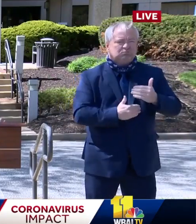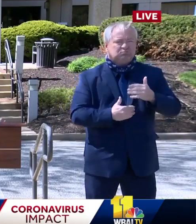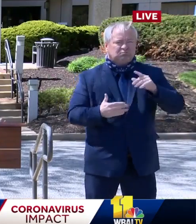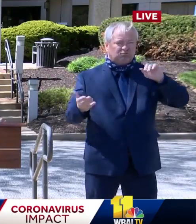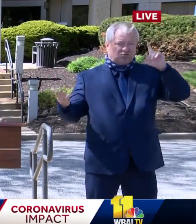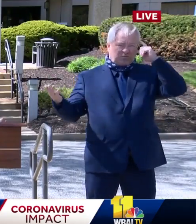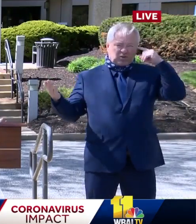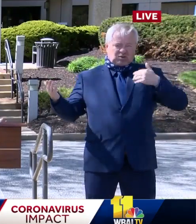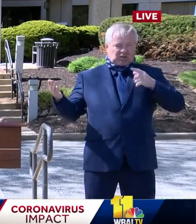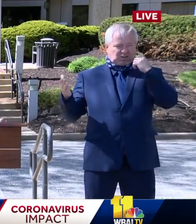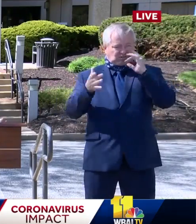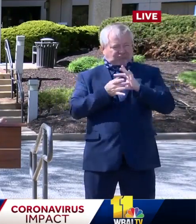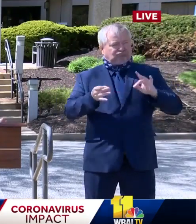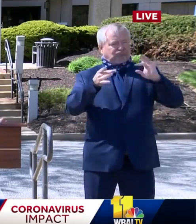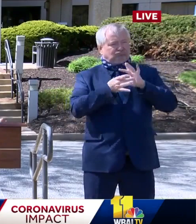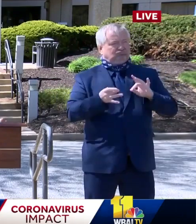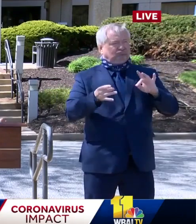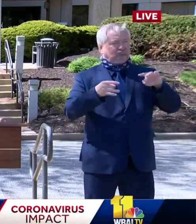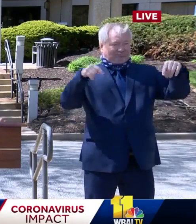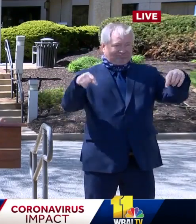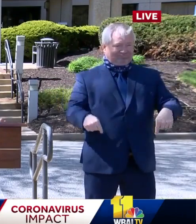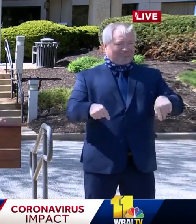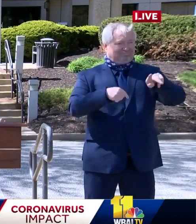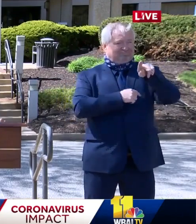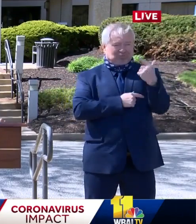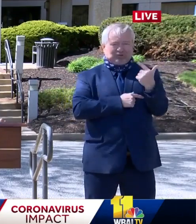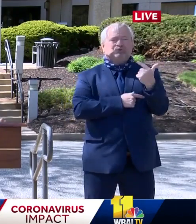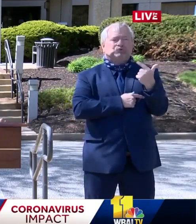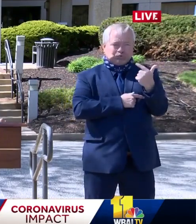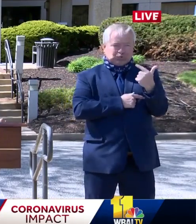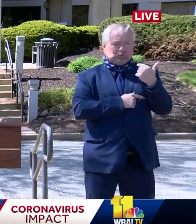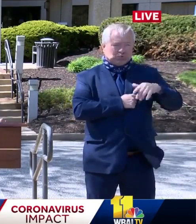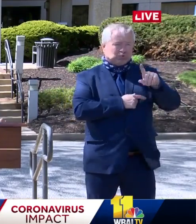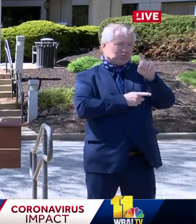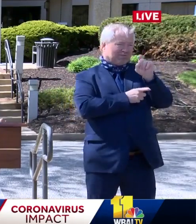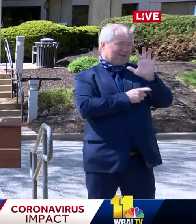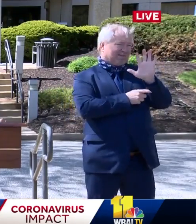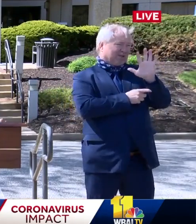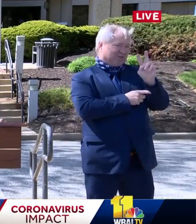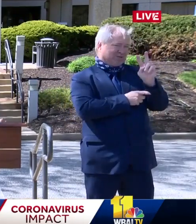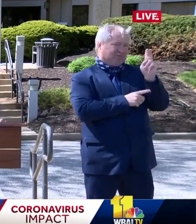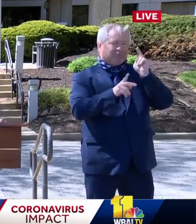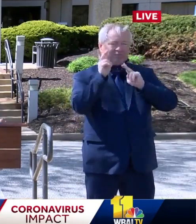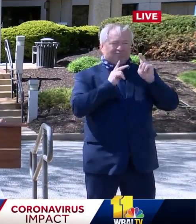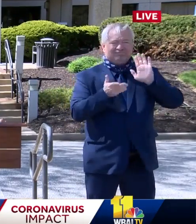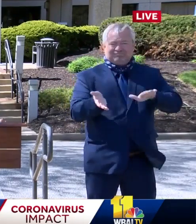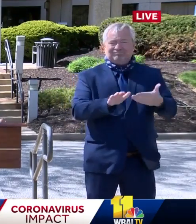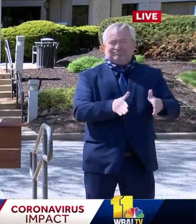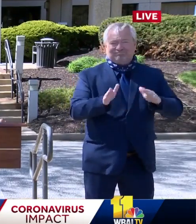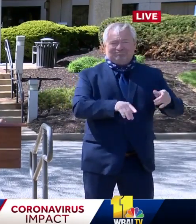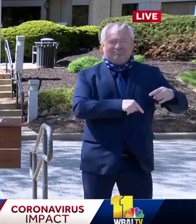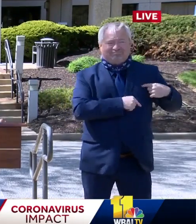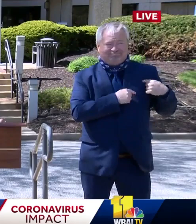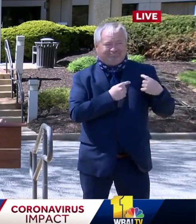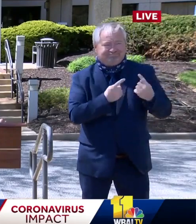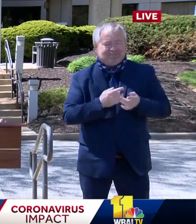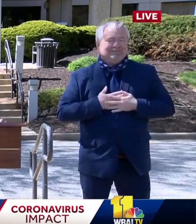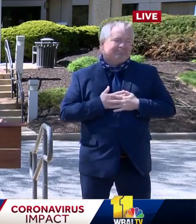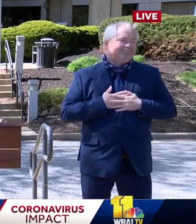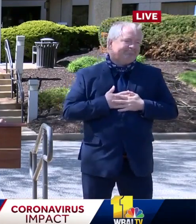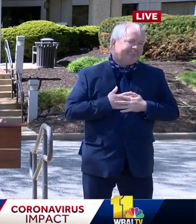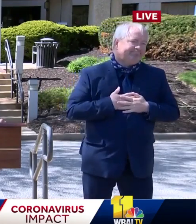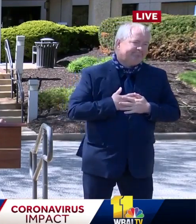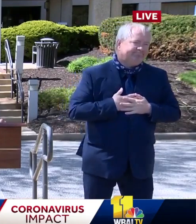um, but we have lost here 152 souls to the Corona virus. Uh, we also have 3